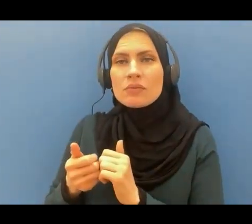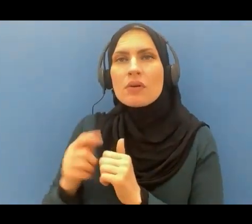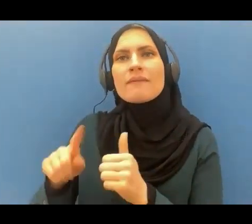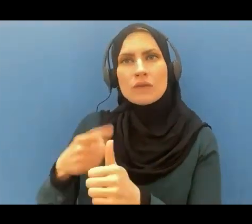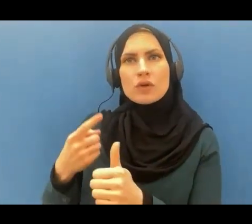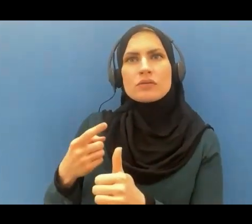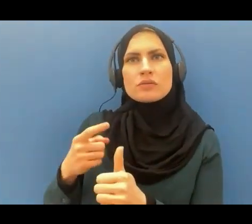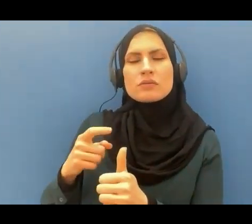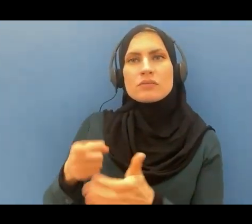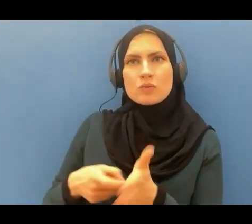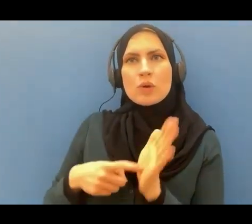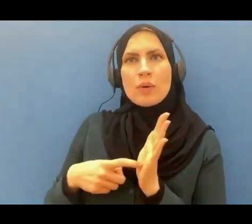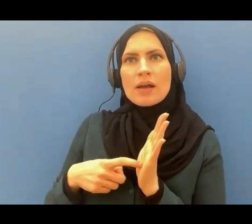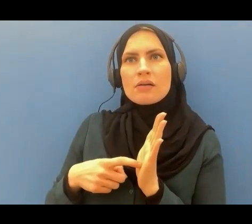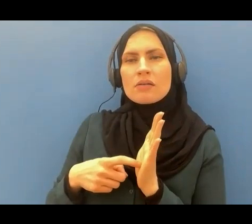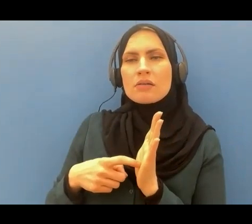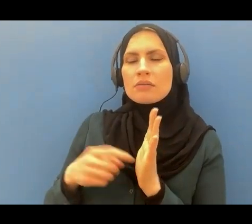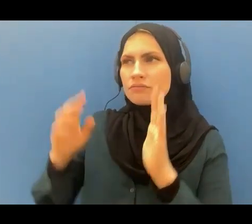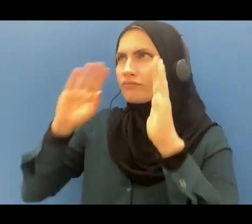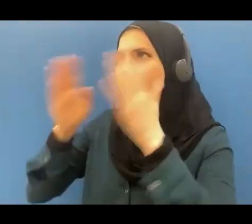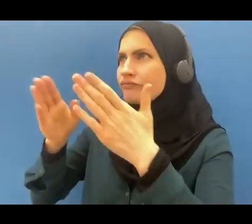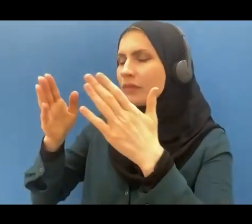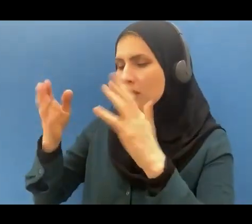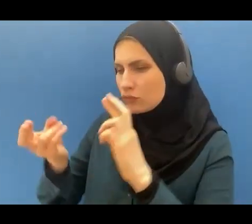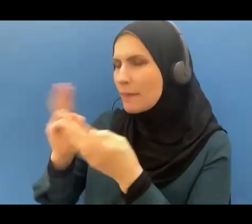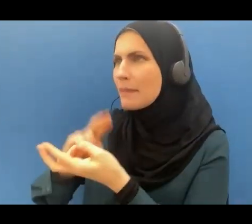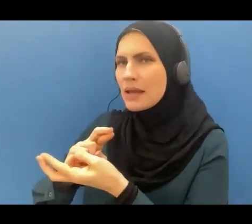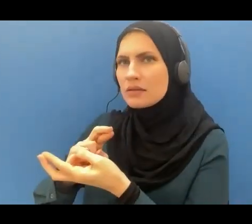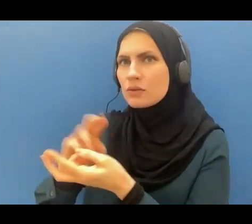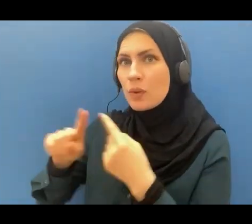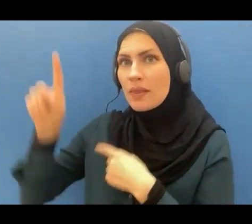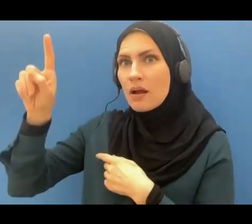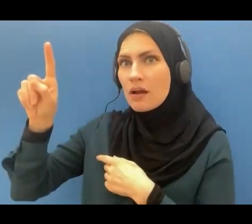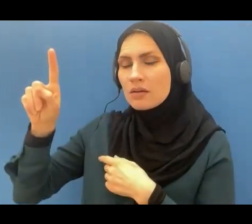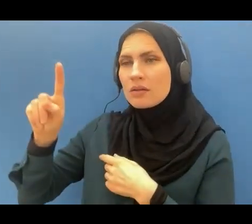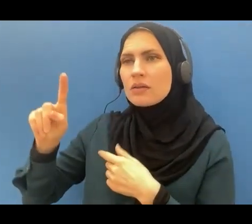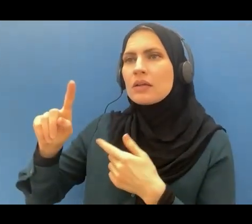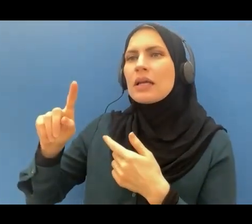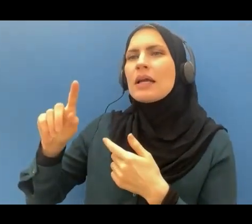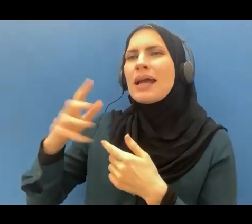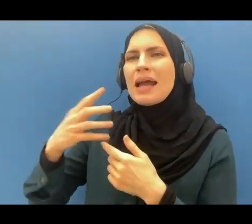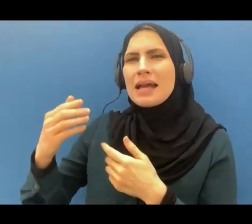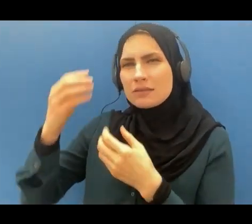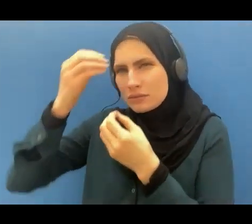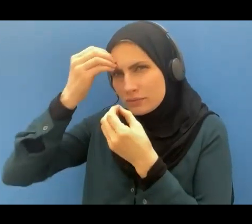in repentance to Allah and submit to him and ask him